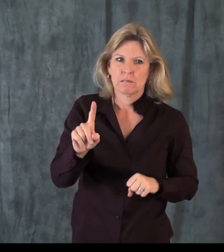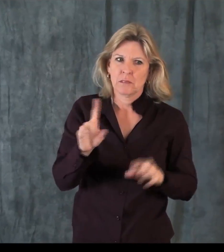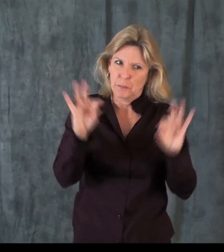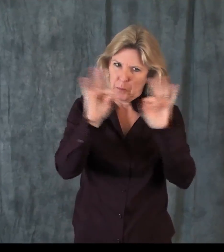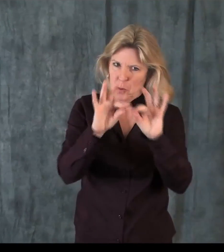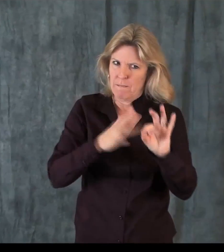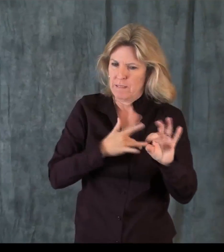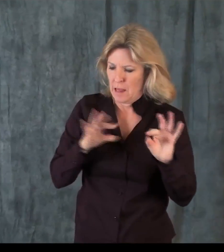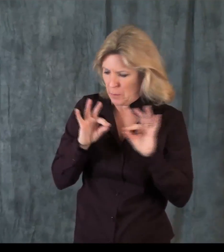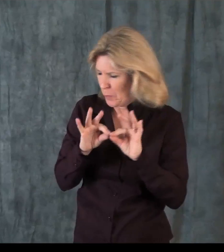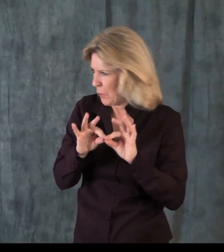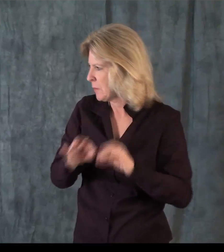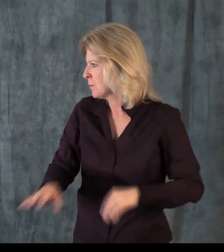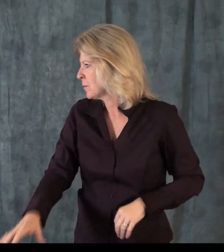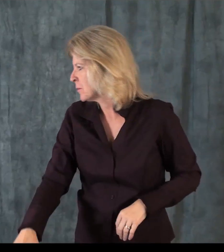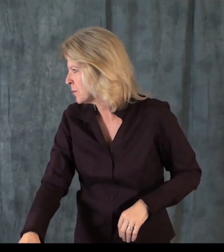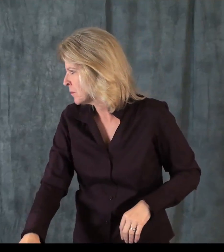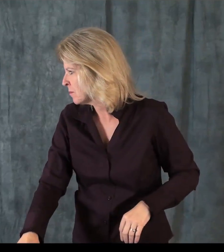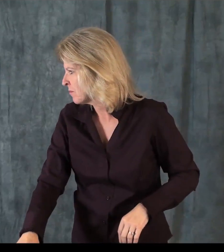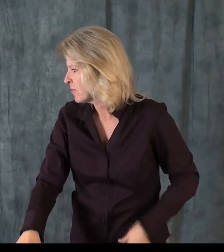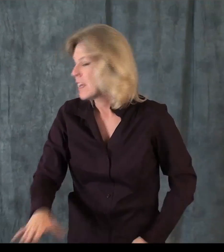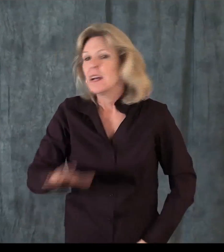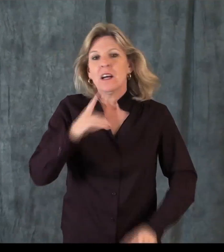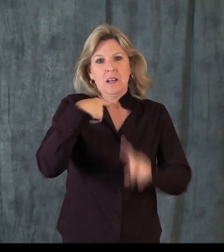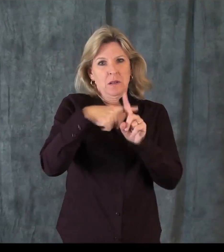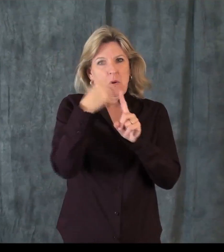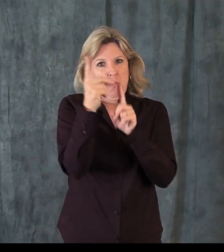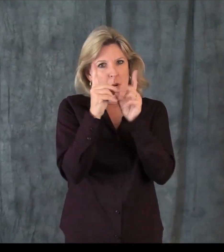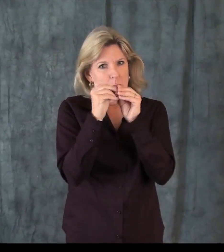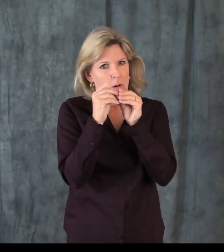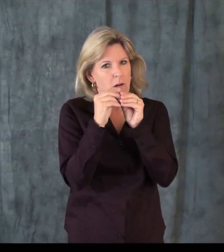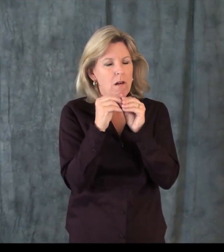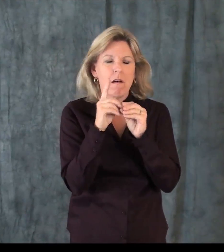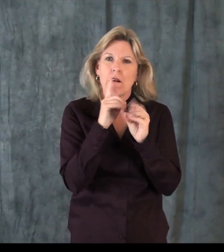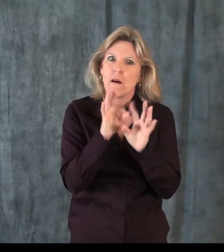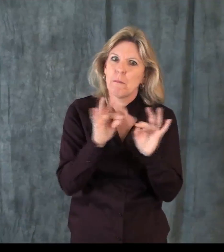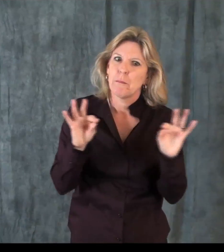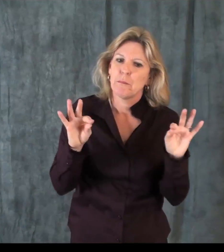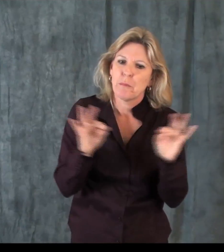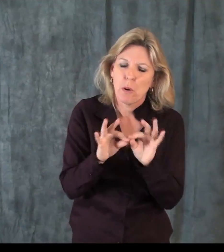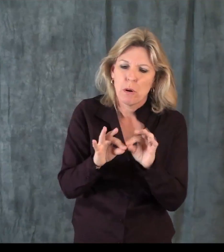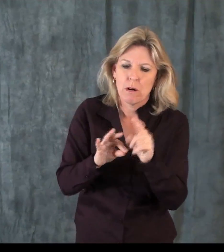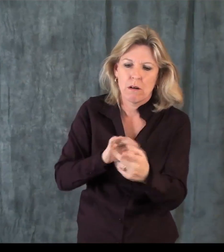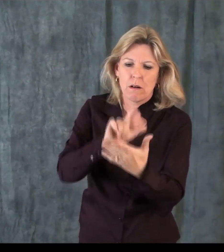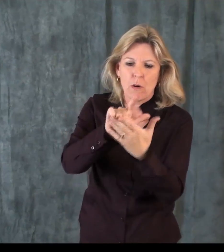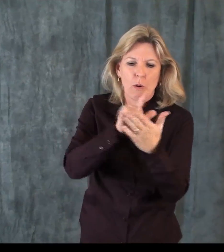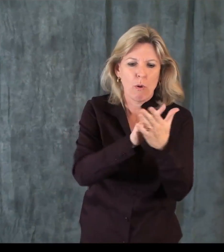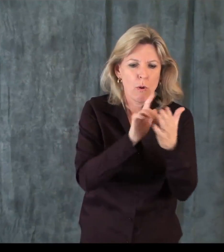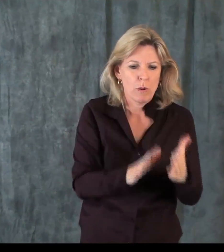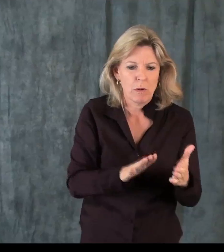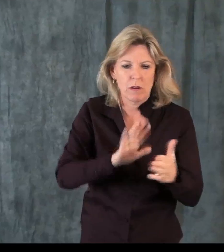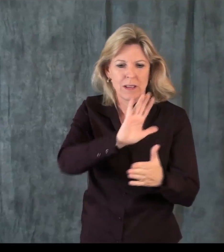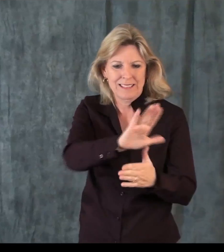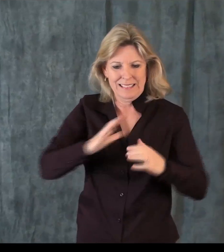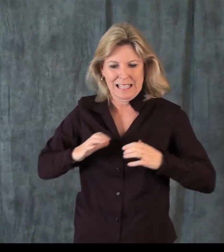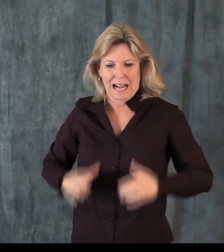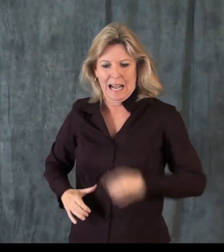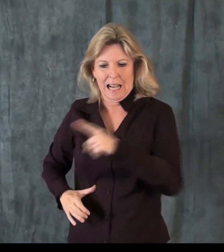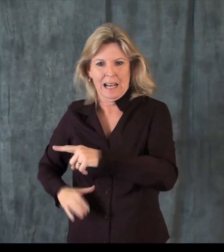be brought in. So any party involved in that proceedings can stop it at any point in time. One other critical